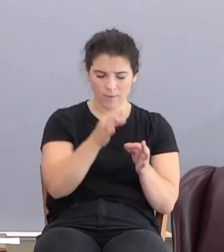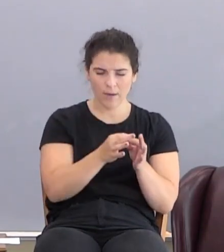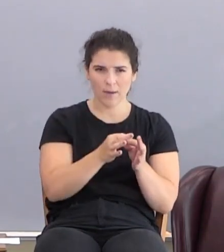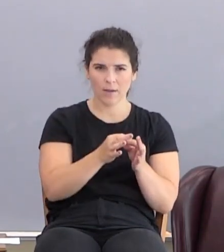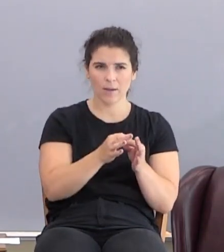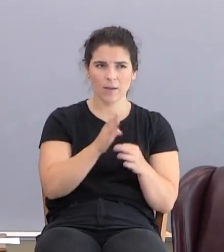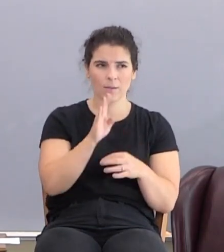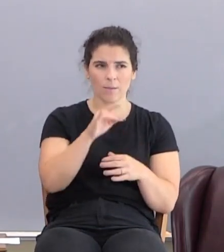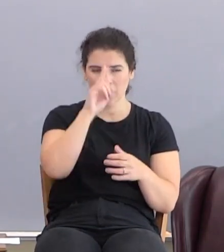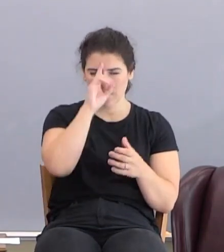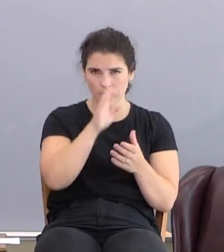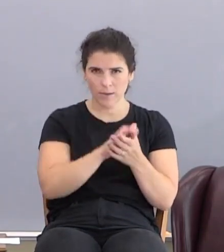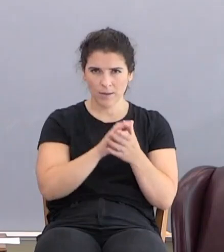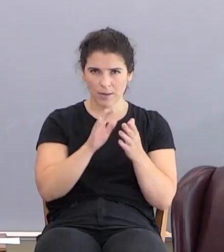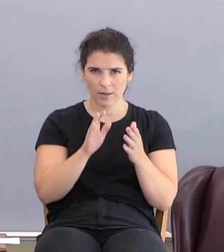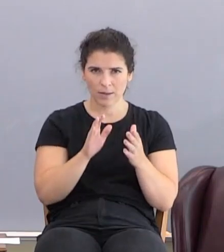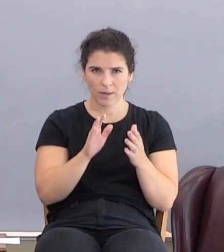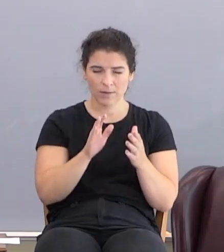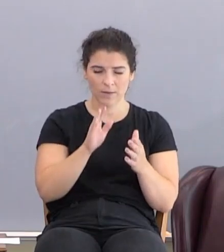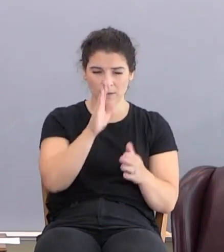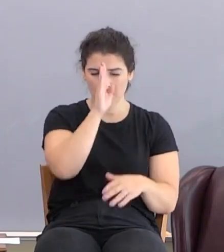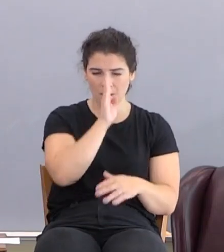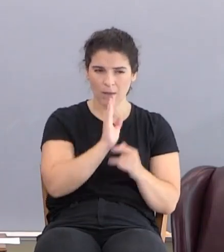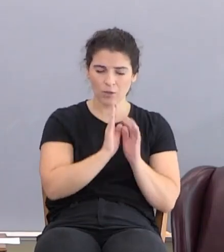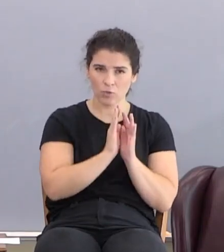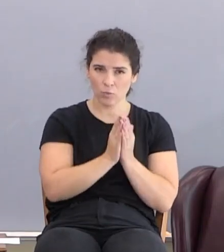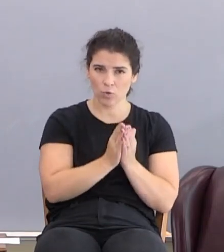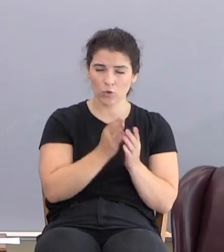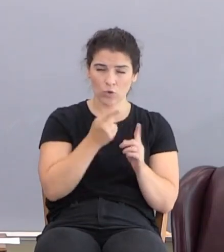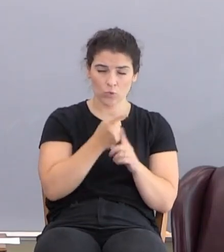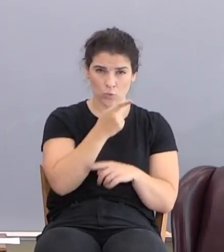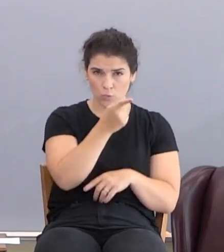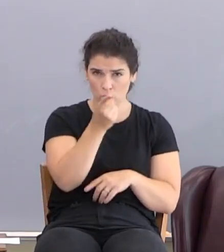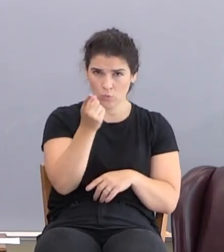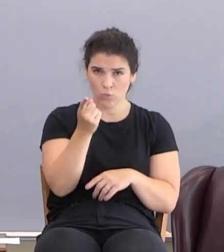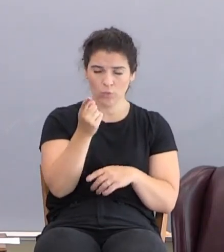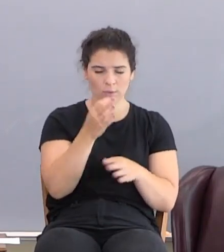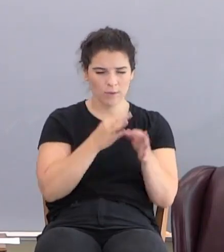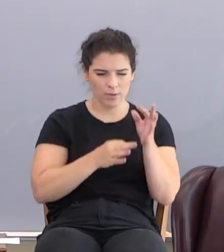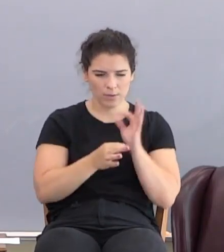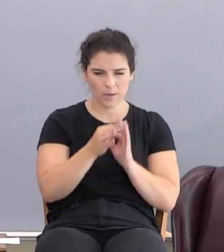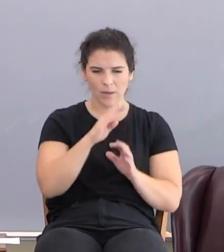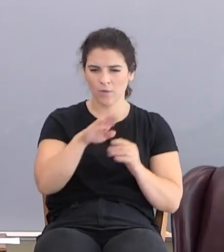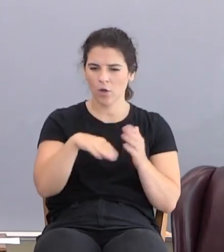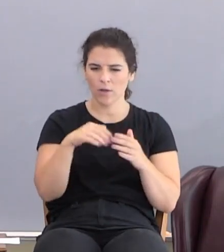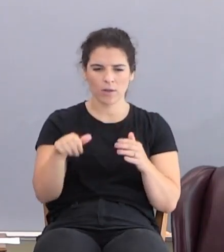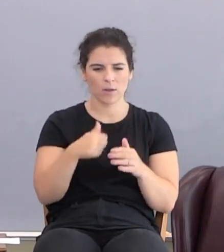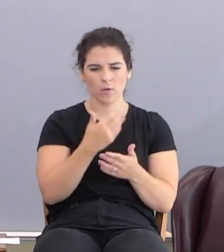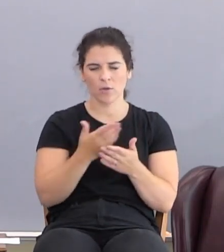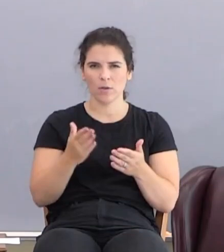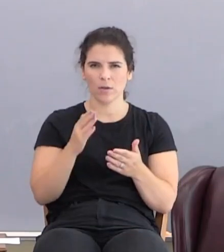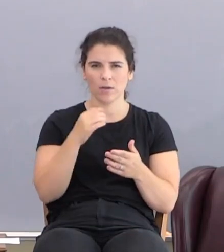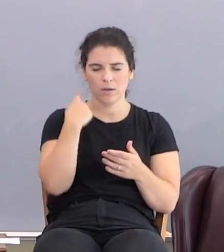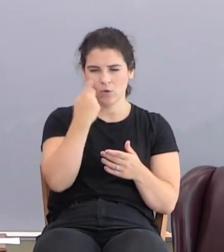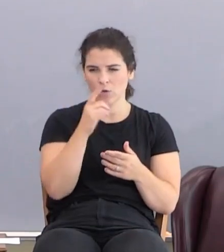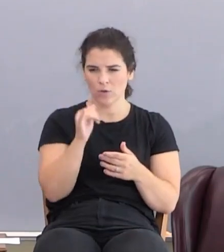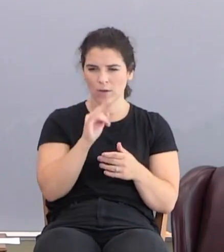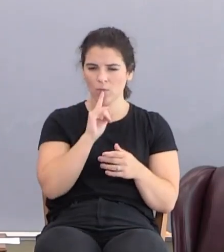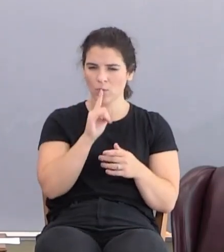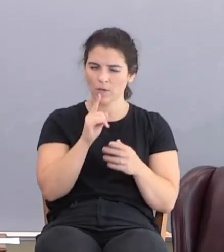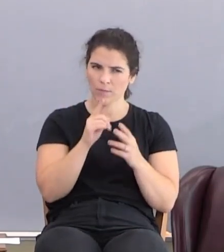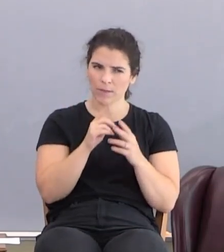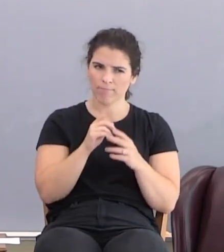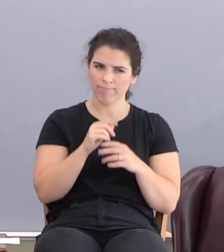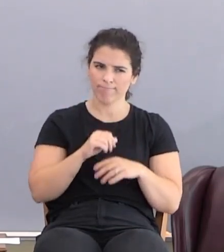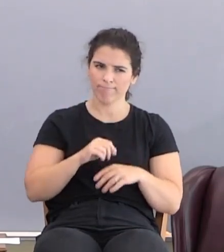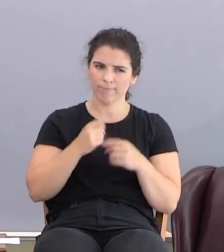by believing God's word to you instead of all the other things that look like that would be successful if you trusted